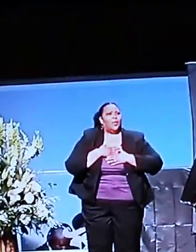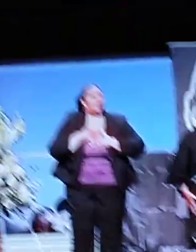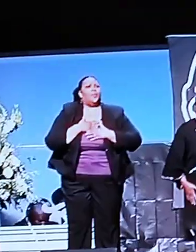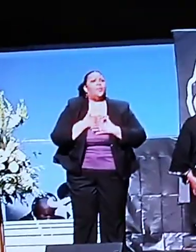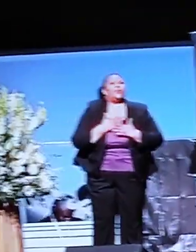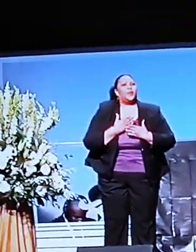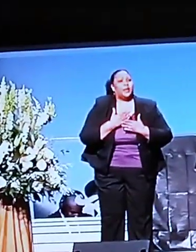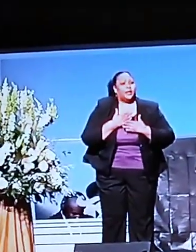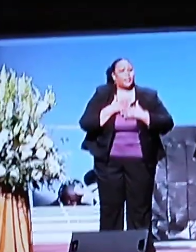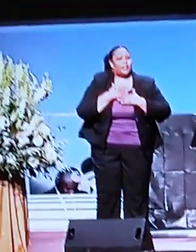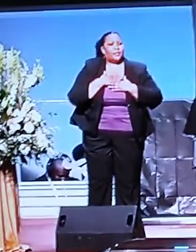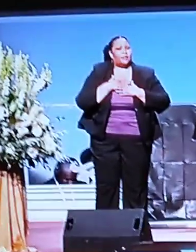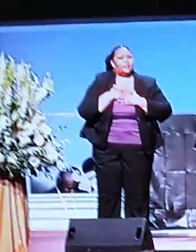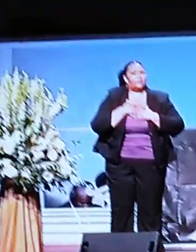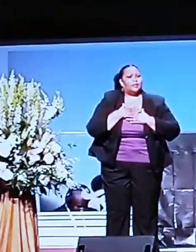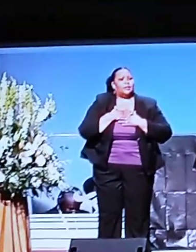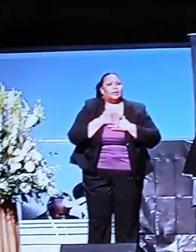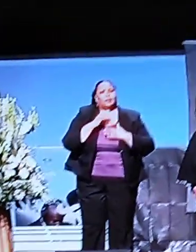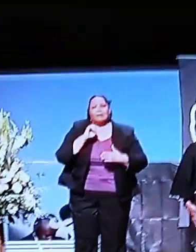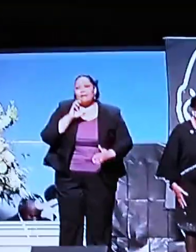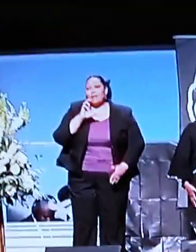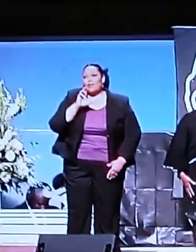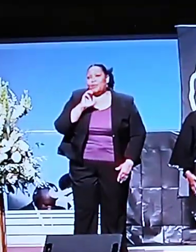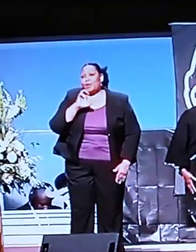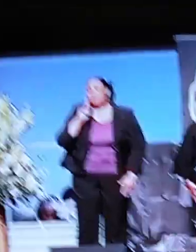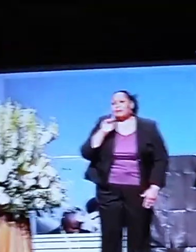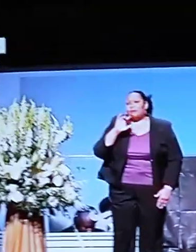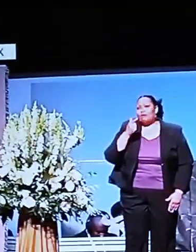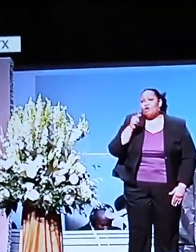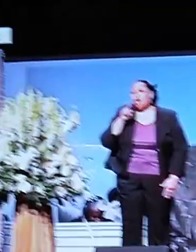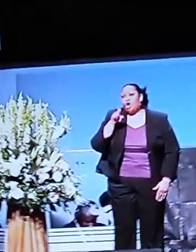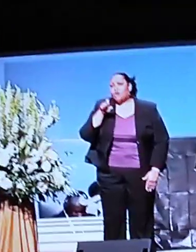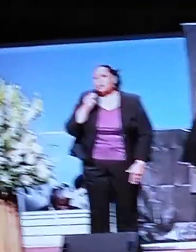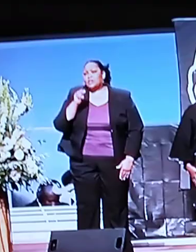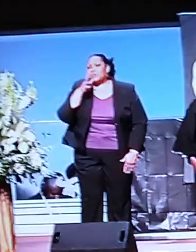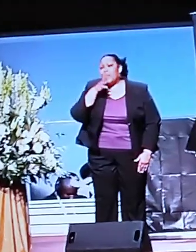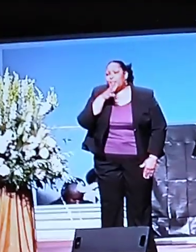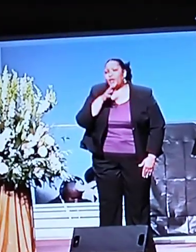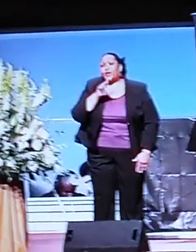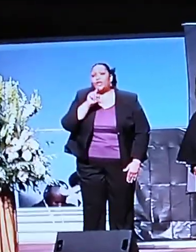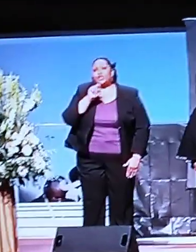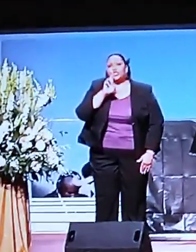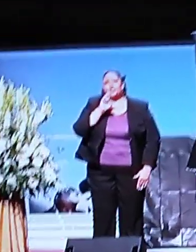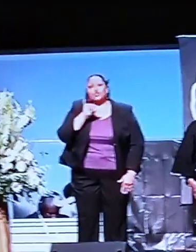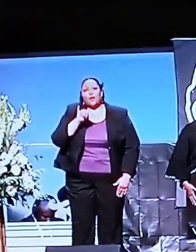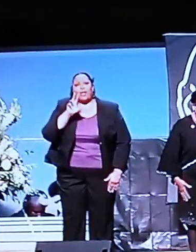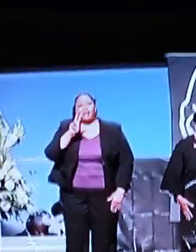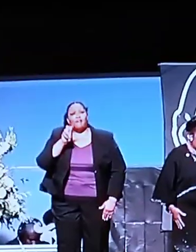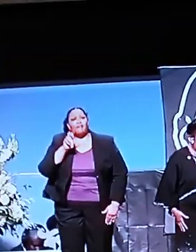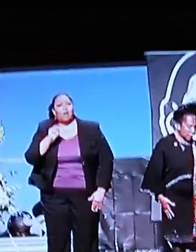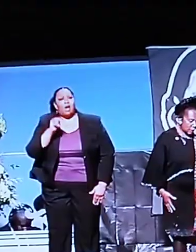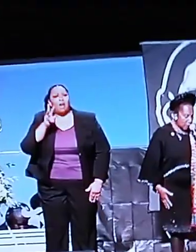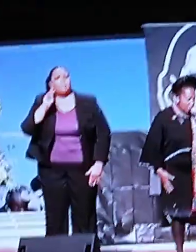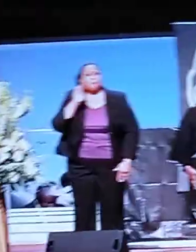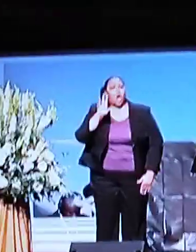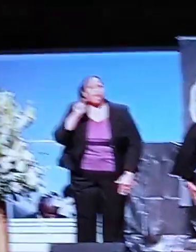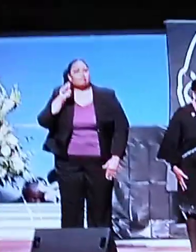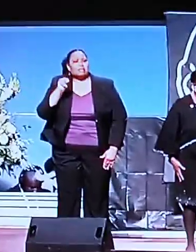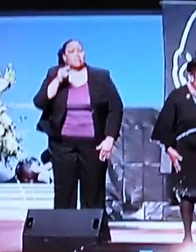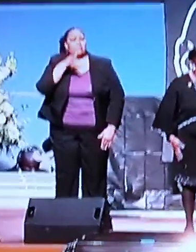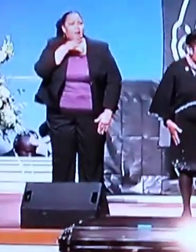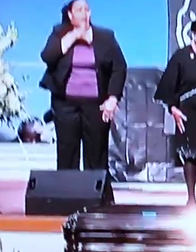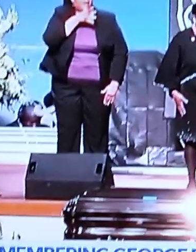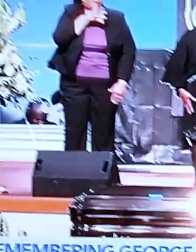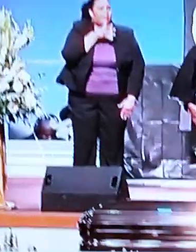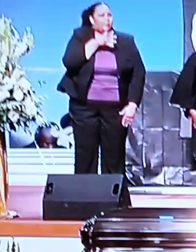Eric Garner's mother and Trayvon Martin's mother and all the mothers and Robbie told